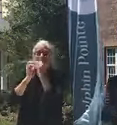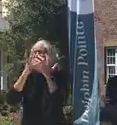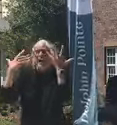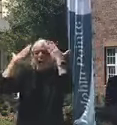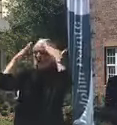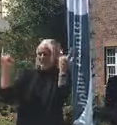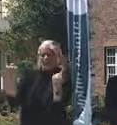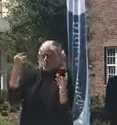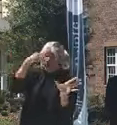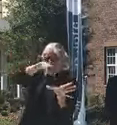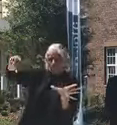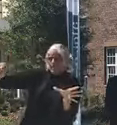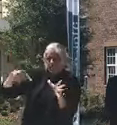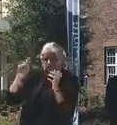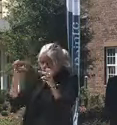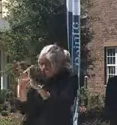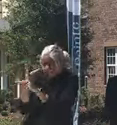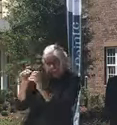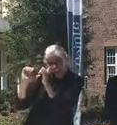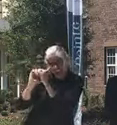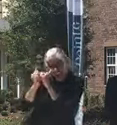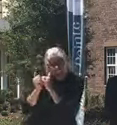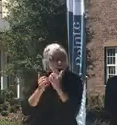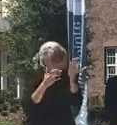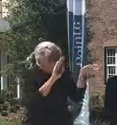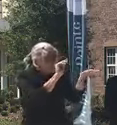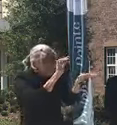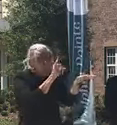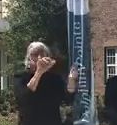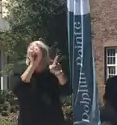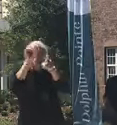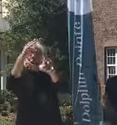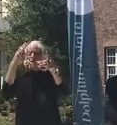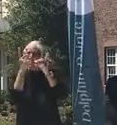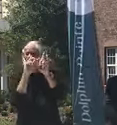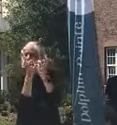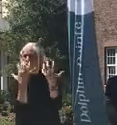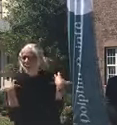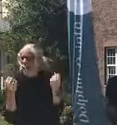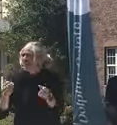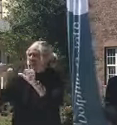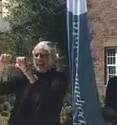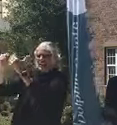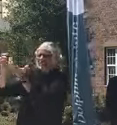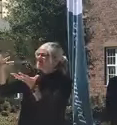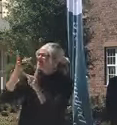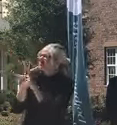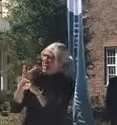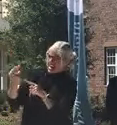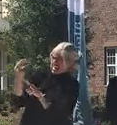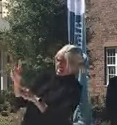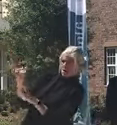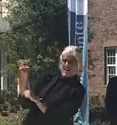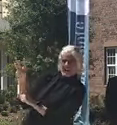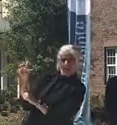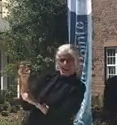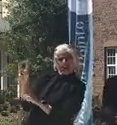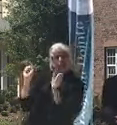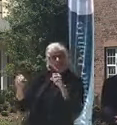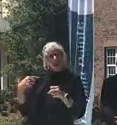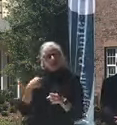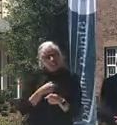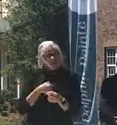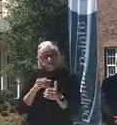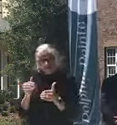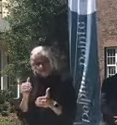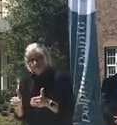work together. So I'm going to work with Mary and the Department of Health and the other agencies to try to figure out how we step forward. And I